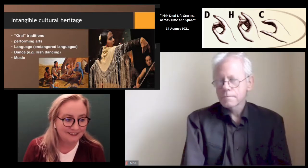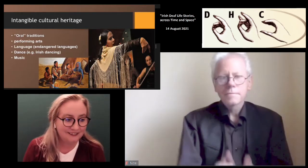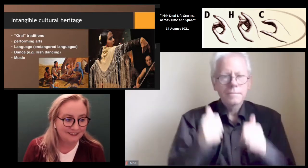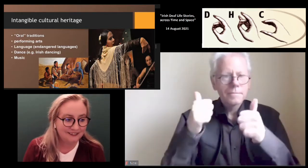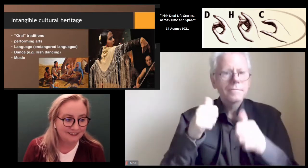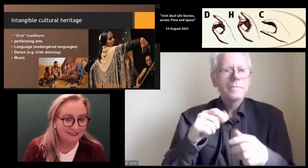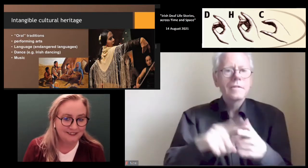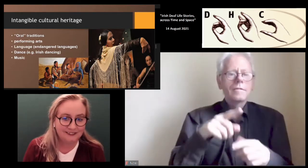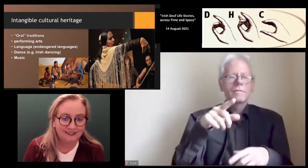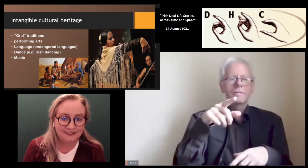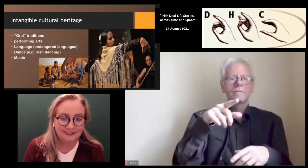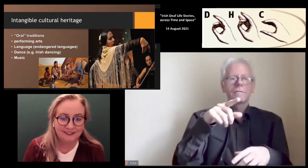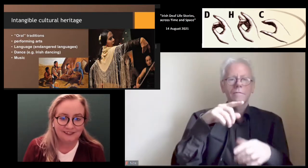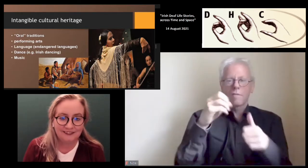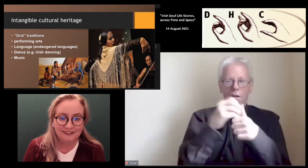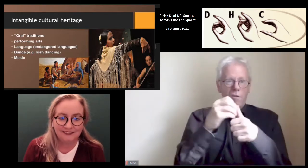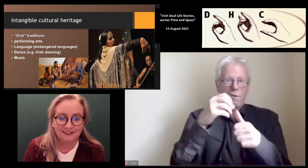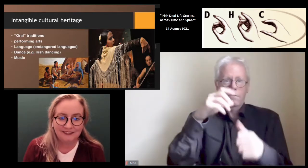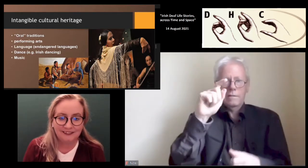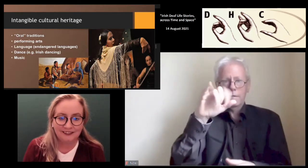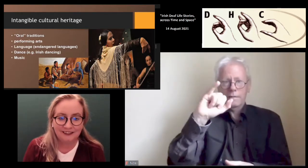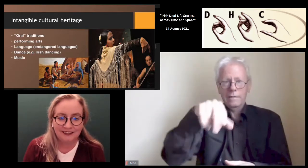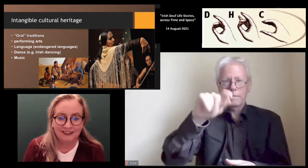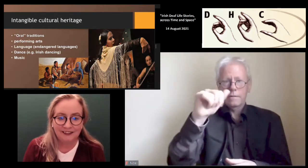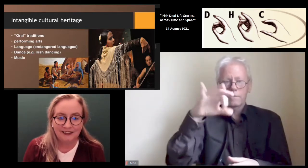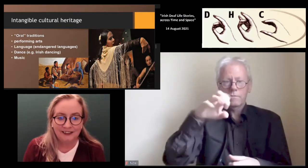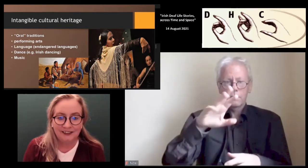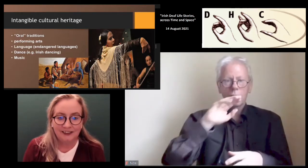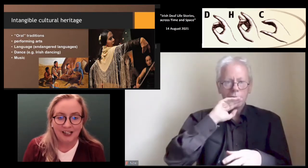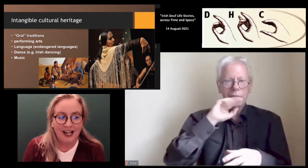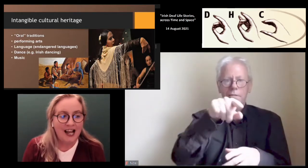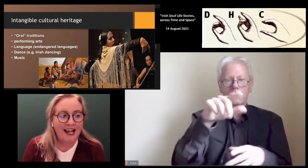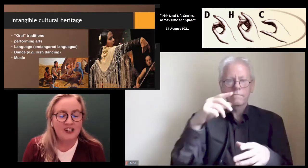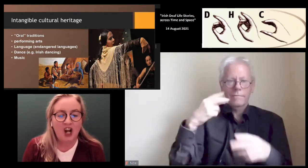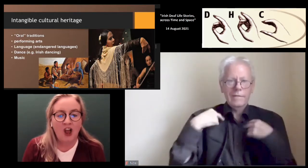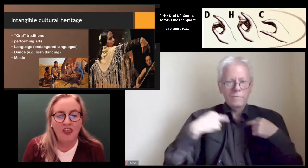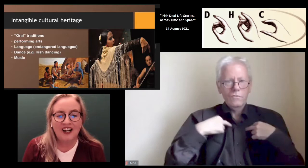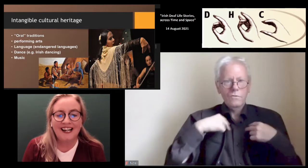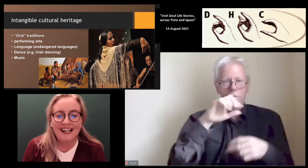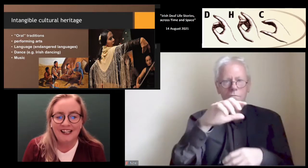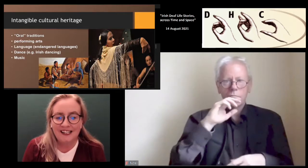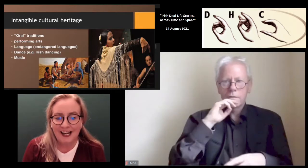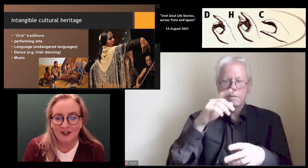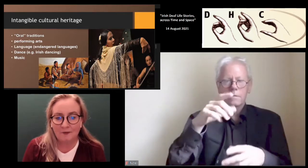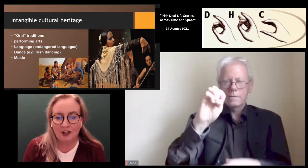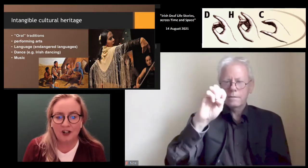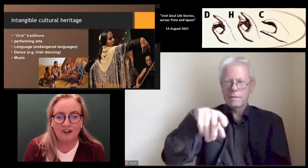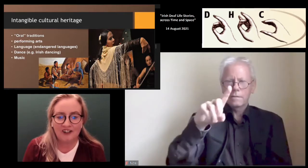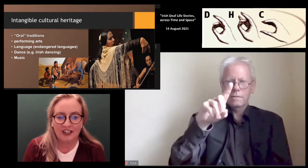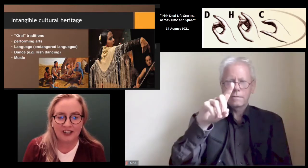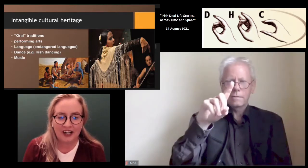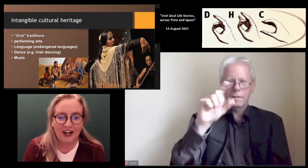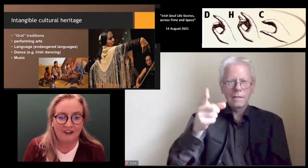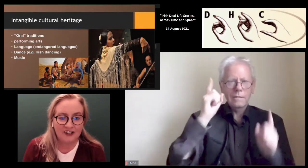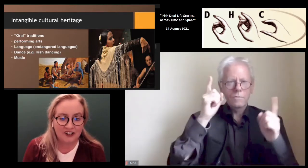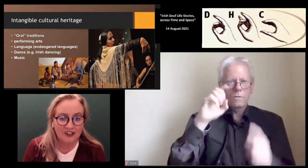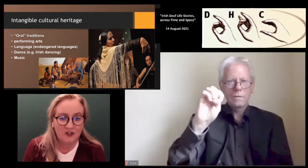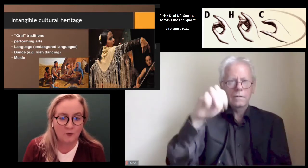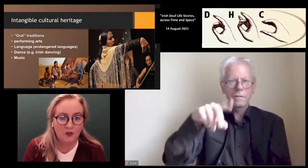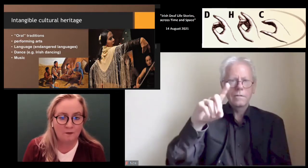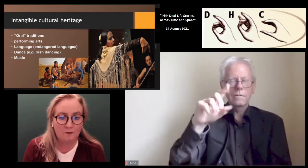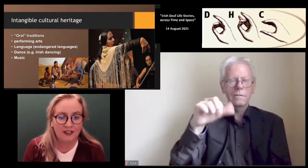Next slide. And other intangible heritage